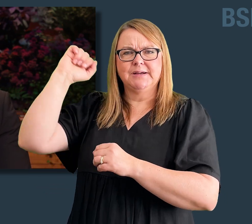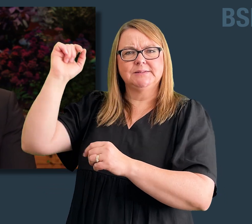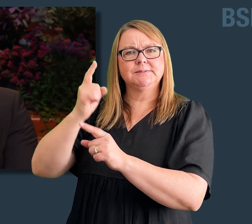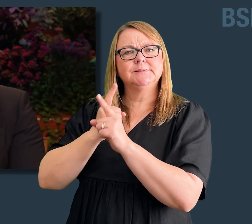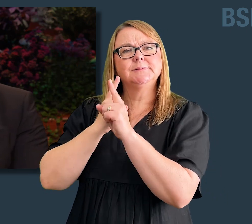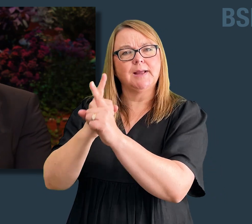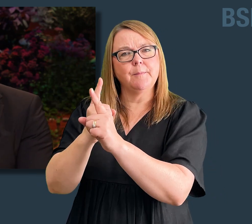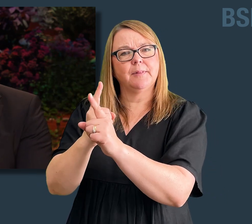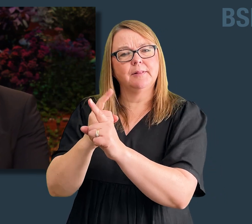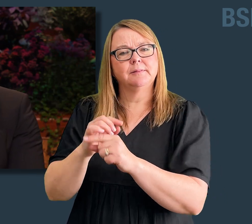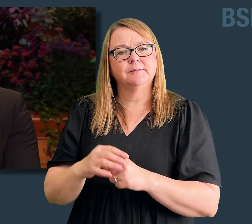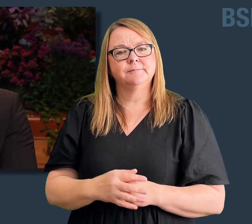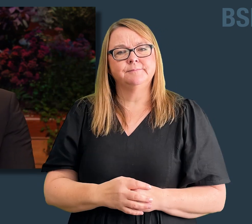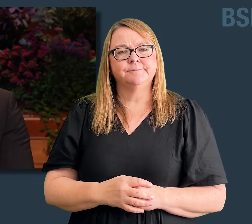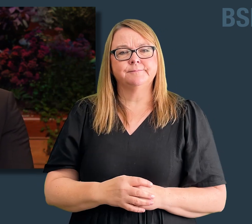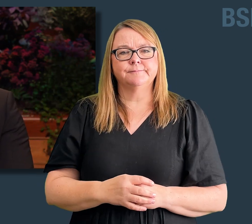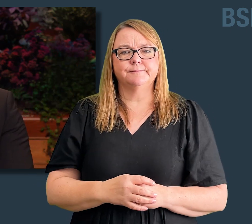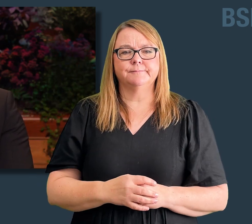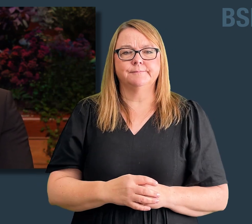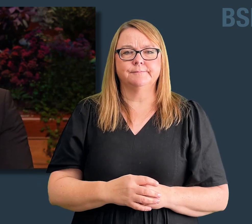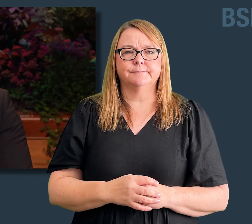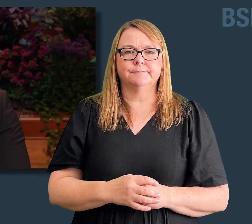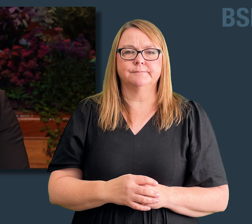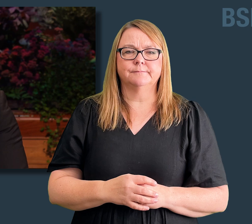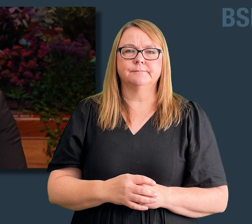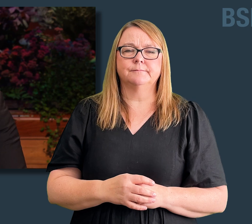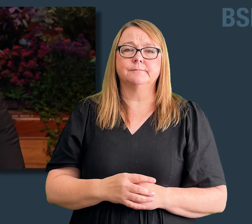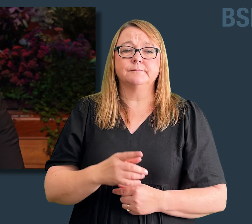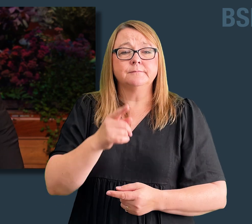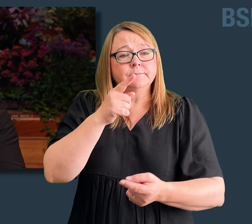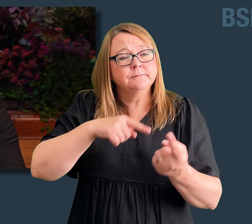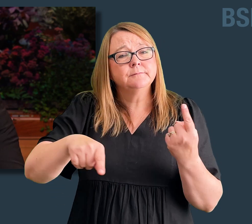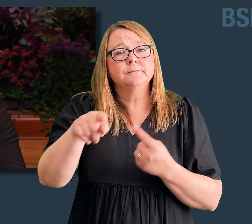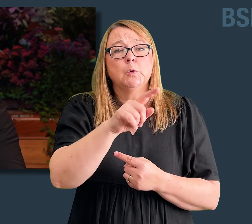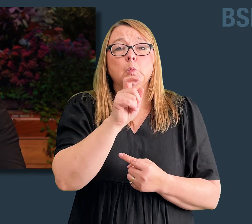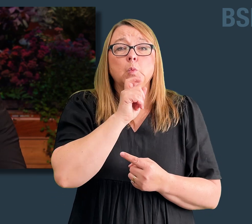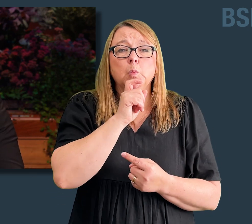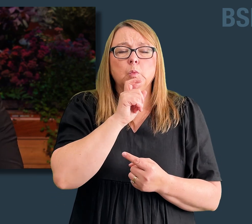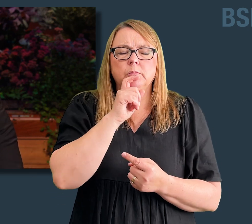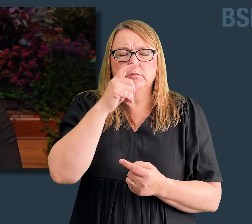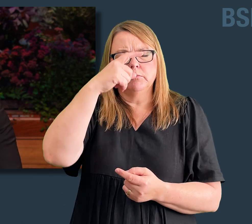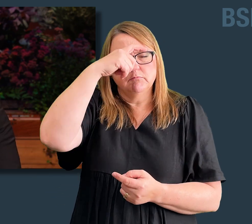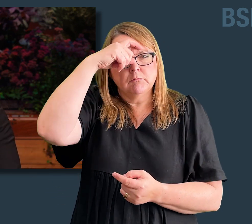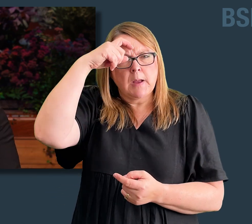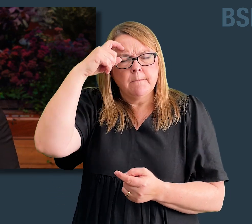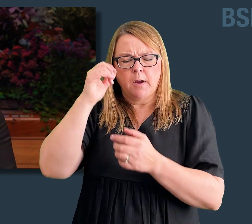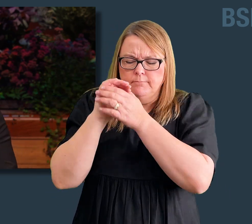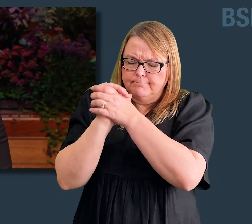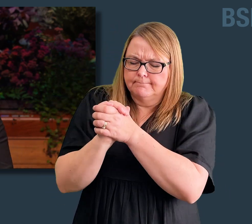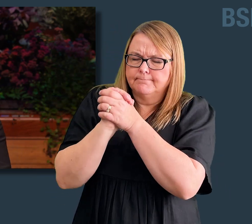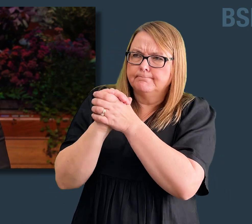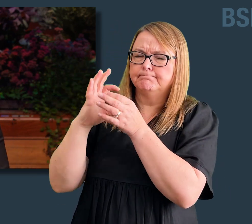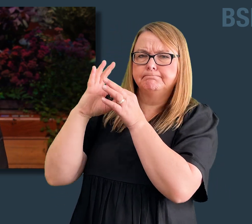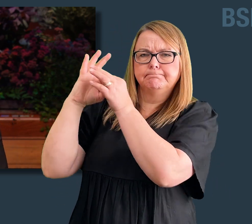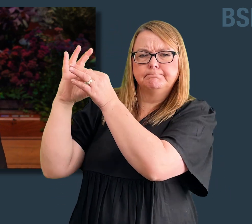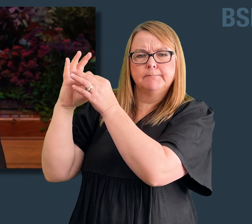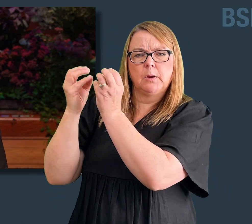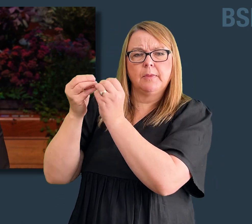As you remember, they were, as you remember, as they remembered who they were